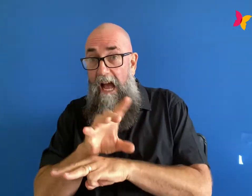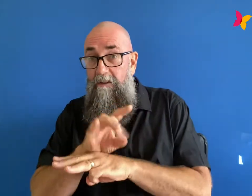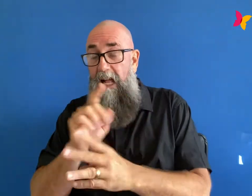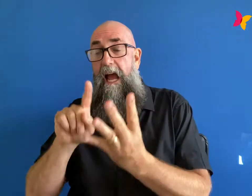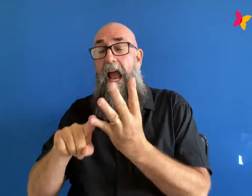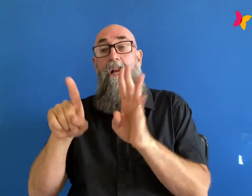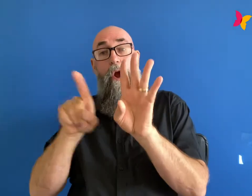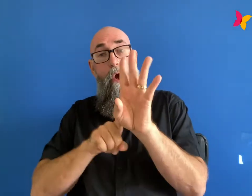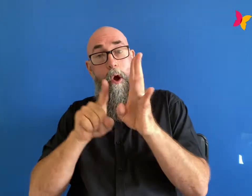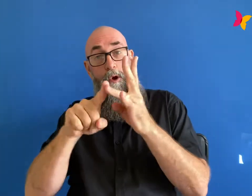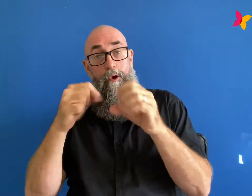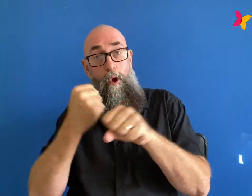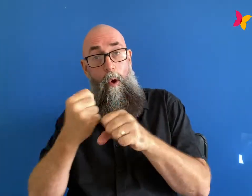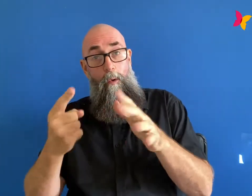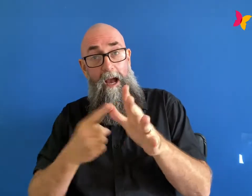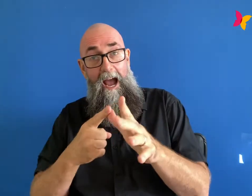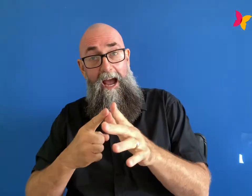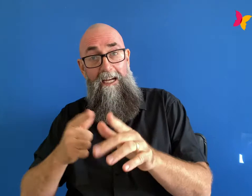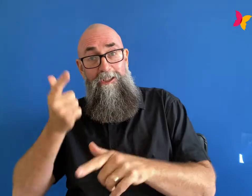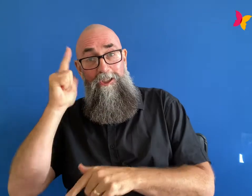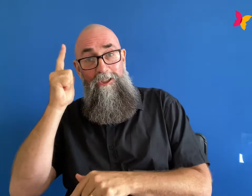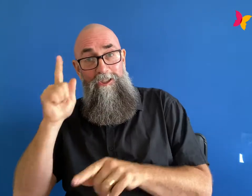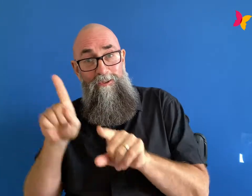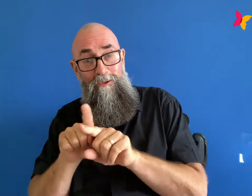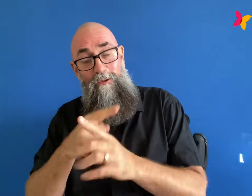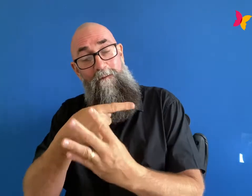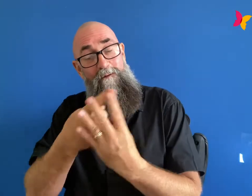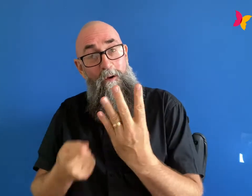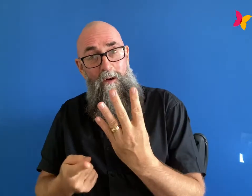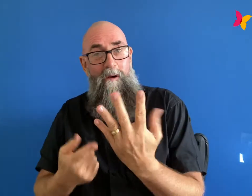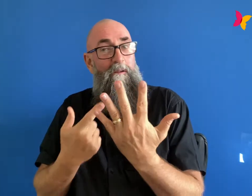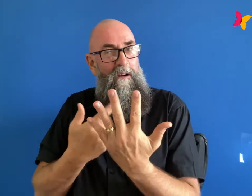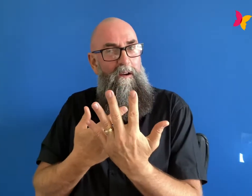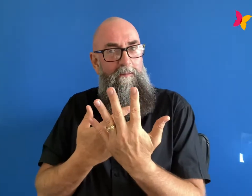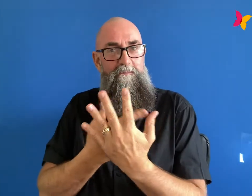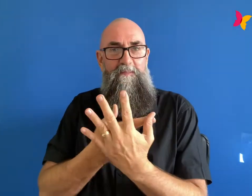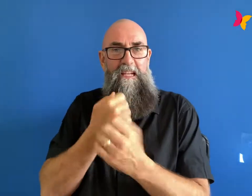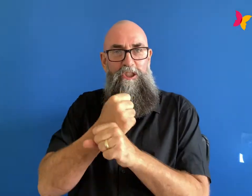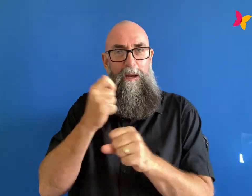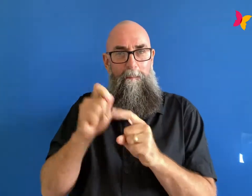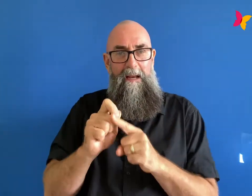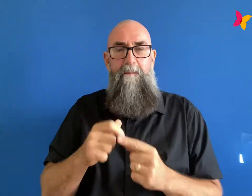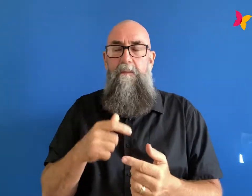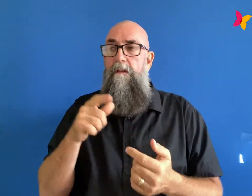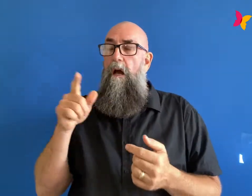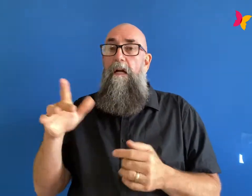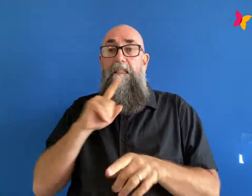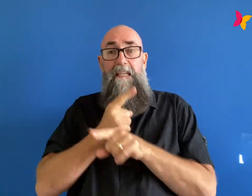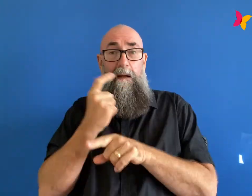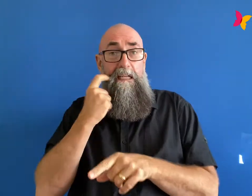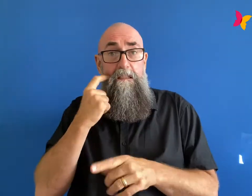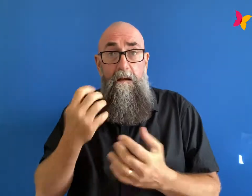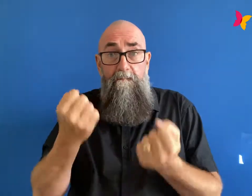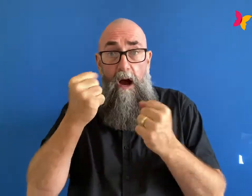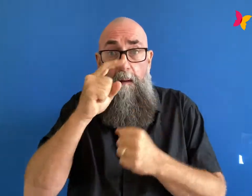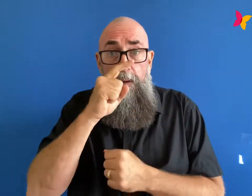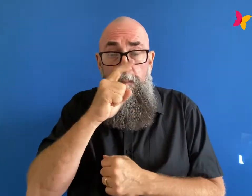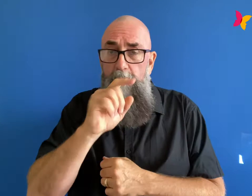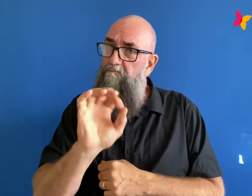it was all people who really aligned with my values and it took a lot of time to find the right people because i was very picky about it but i think that's actually a really